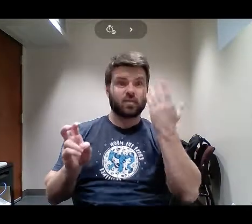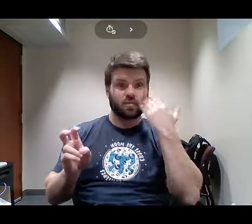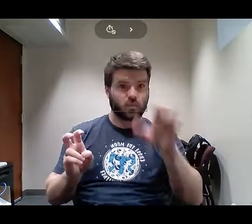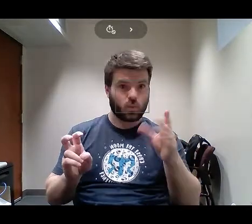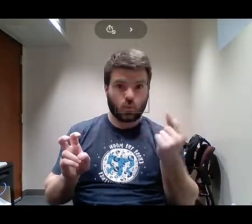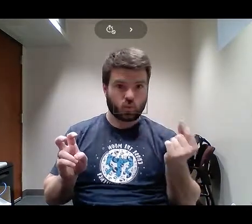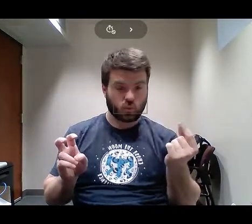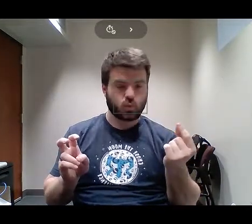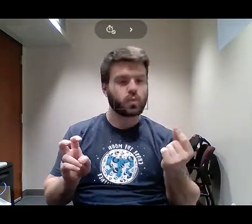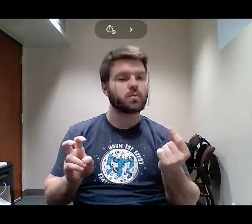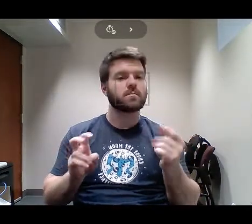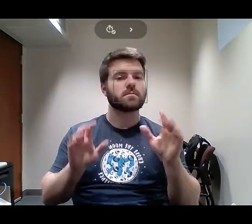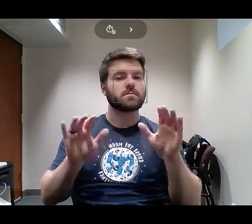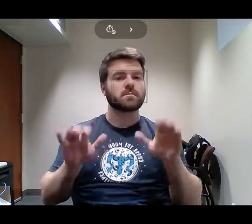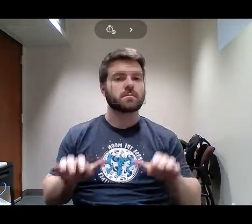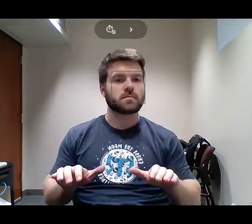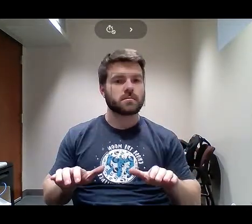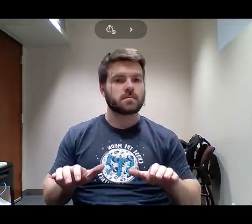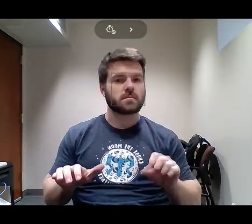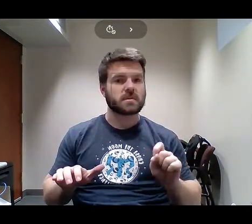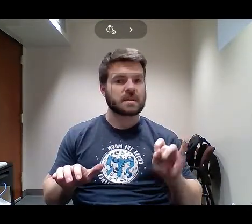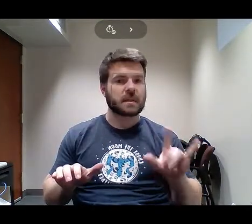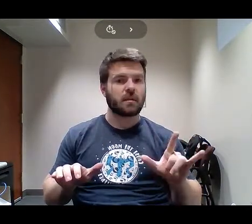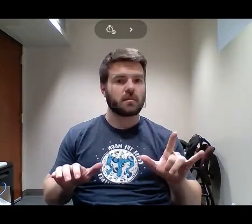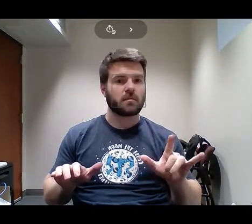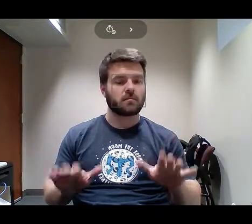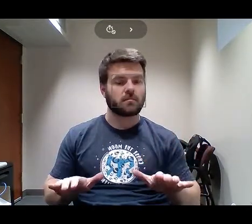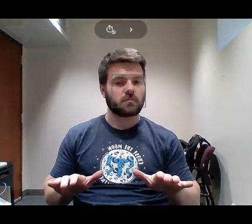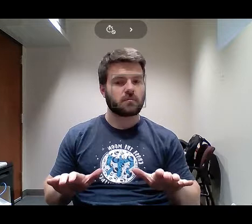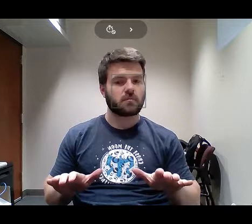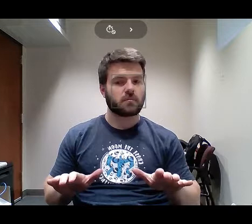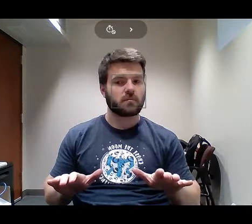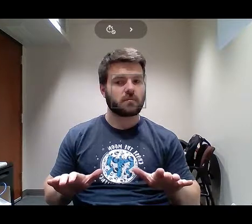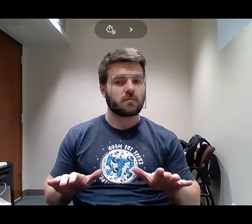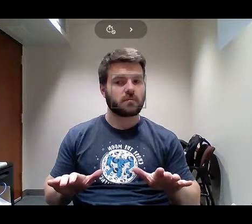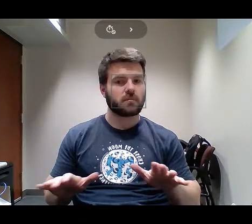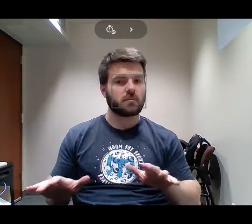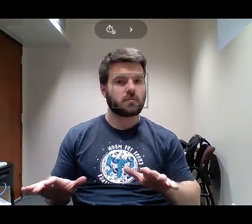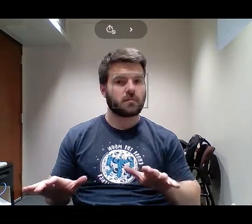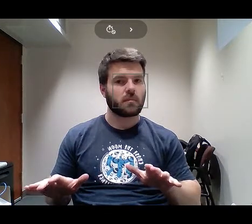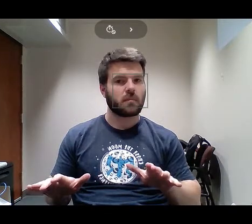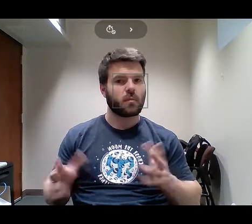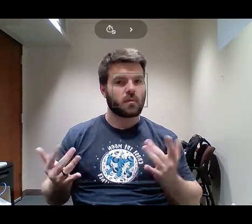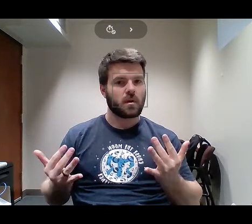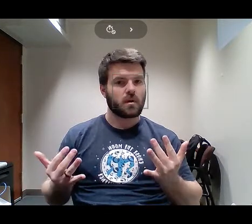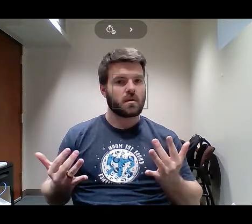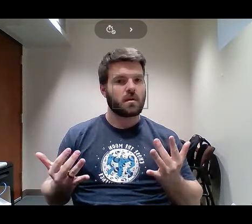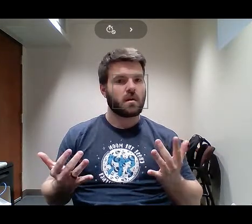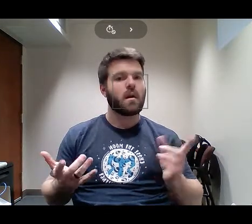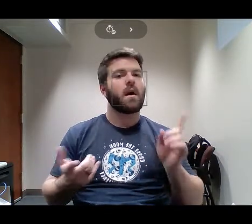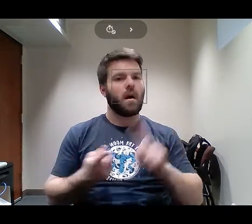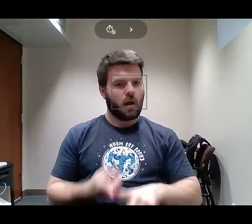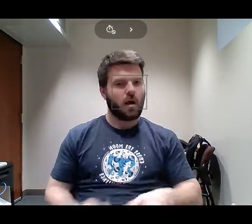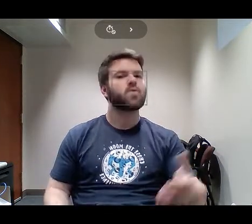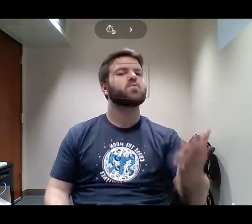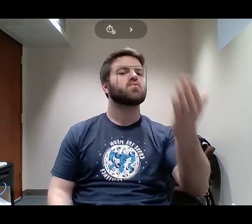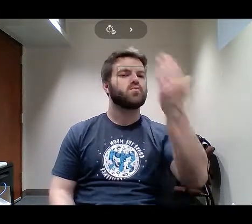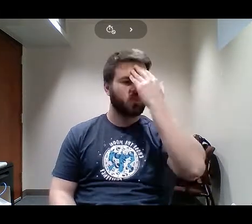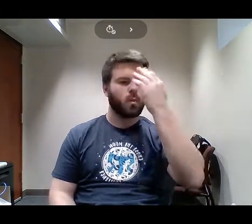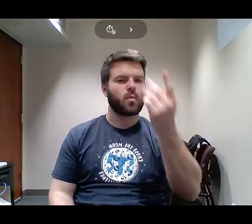until you do know what to do. And when you do get still and let your internal motivation